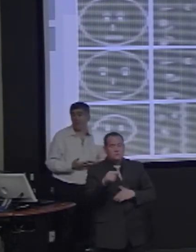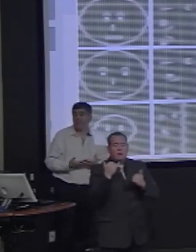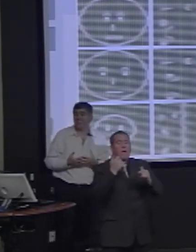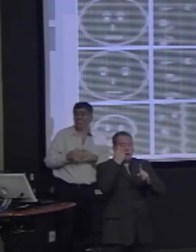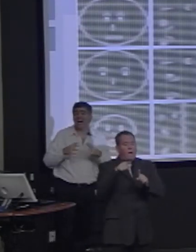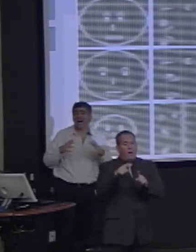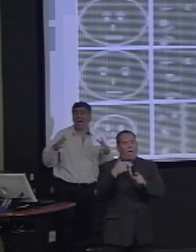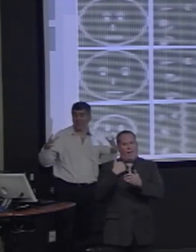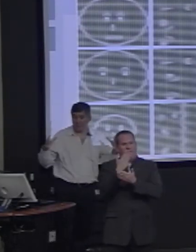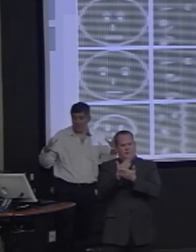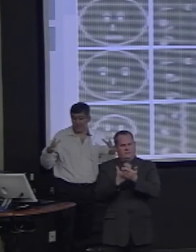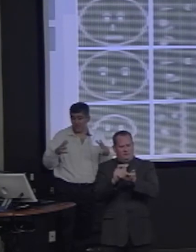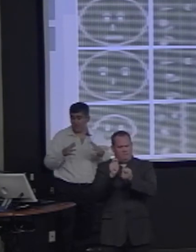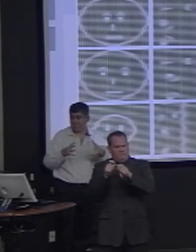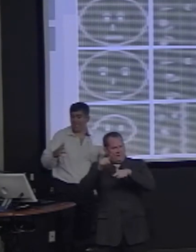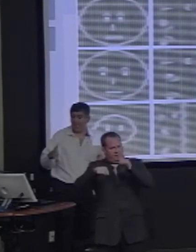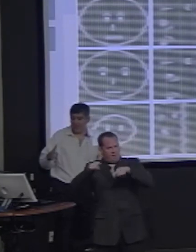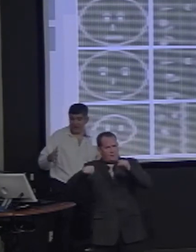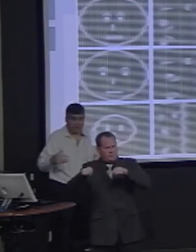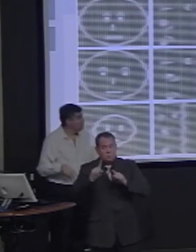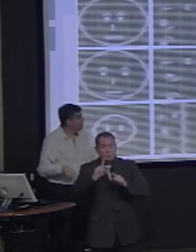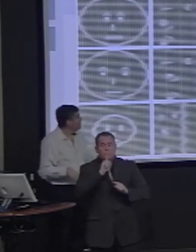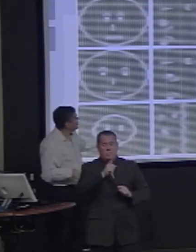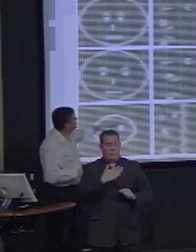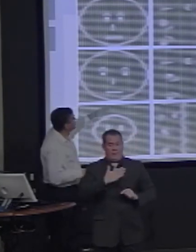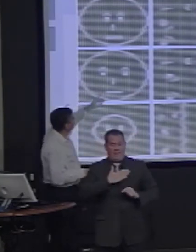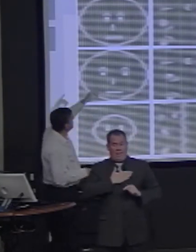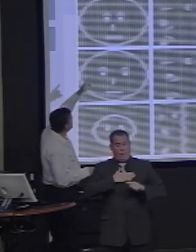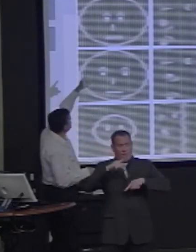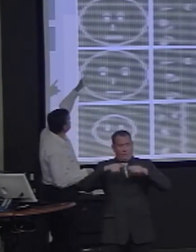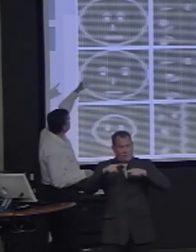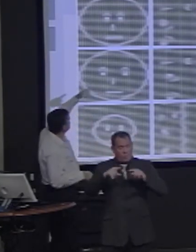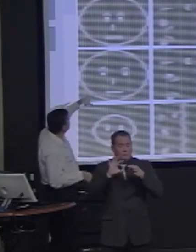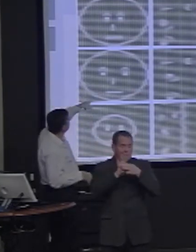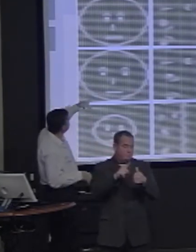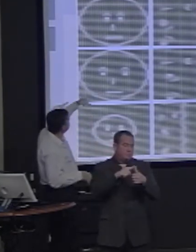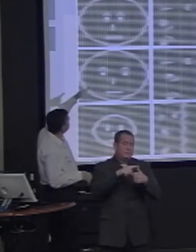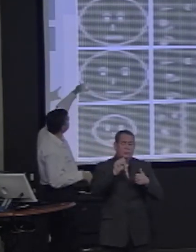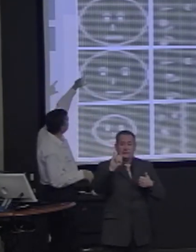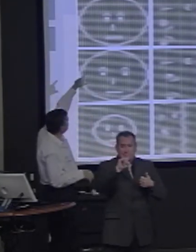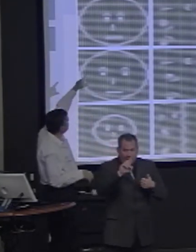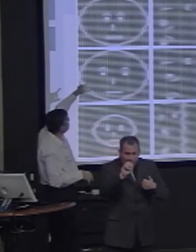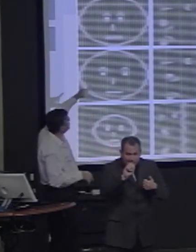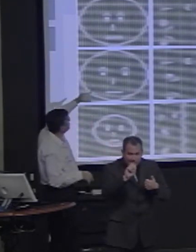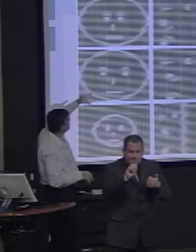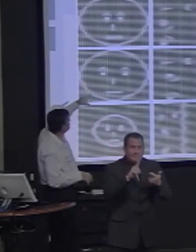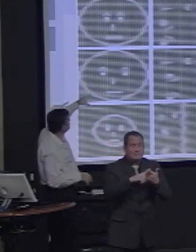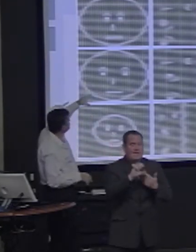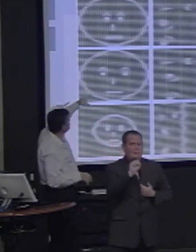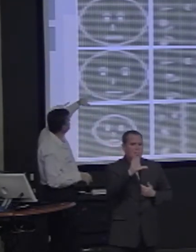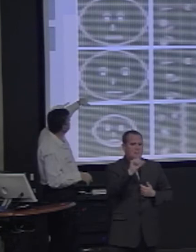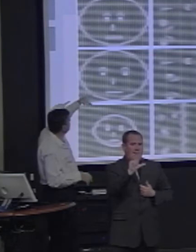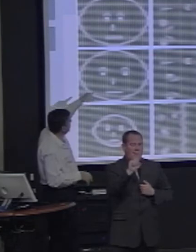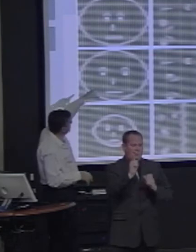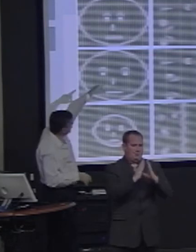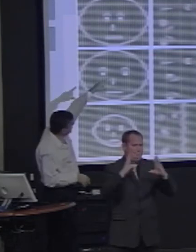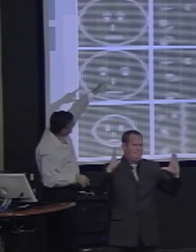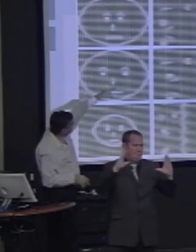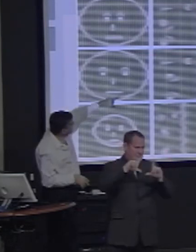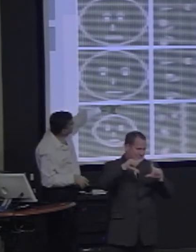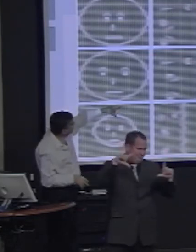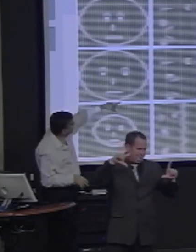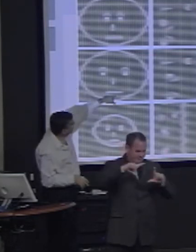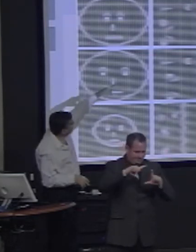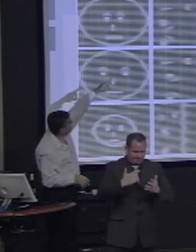is going to be size or scale. So what's shown here are two different individuals and